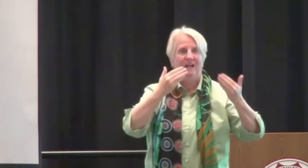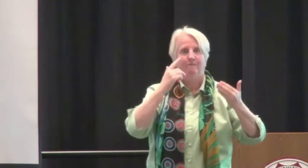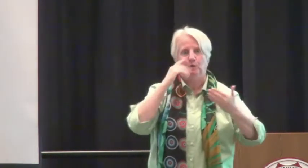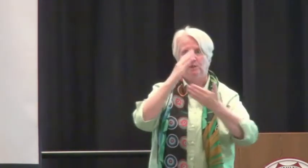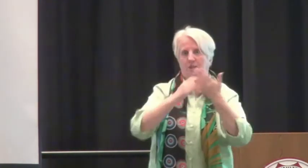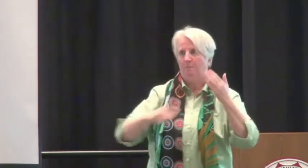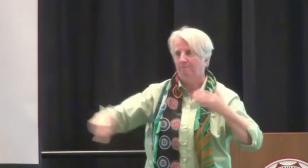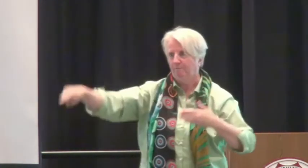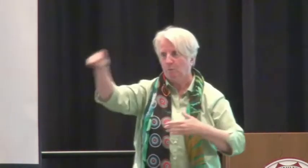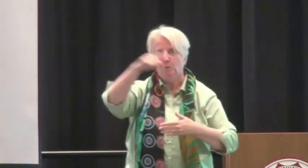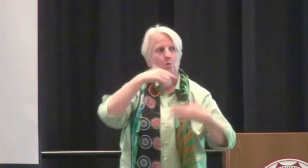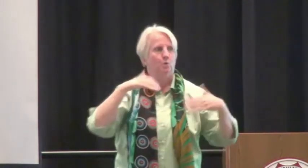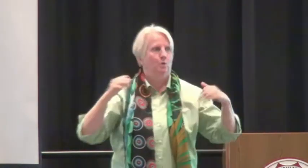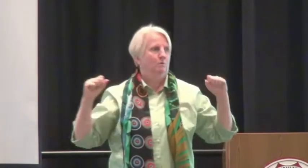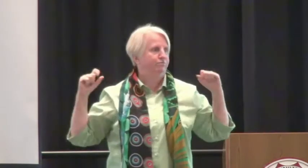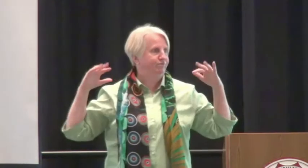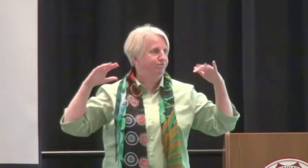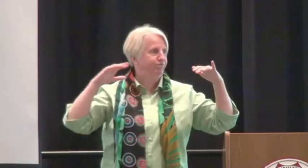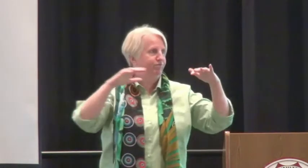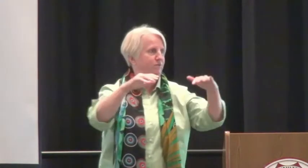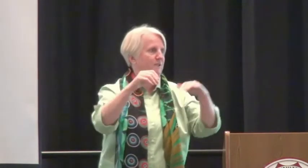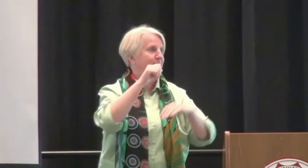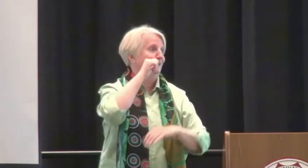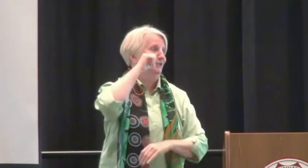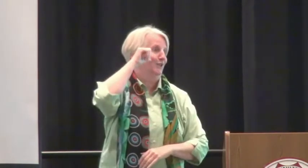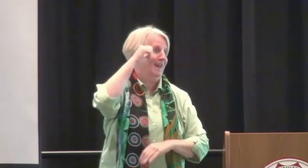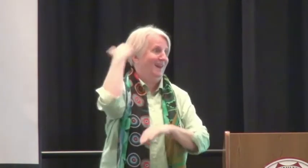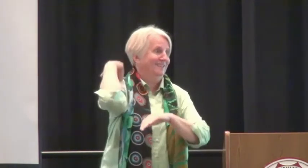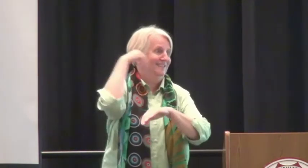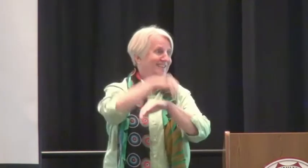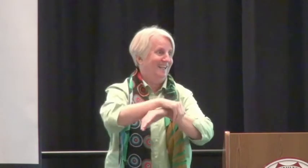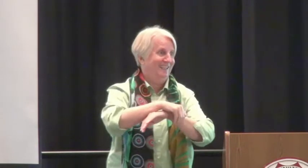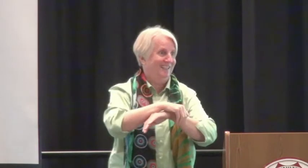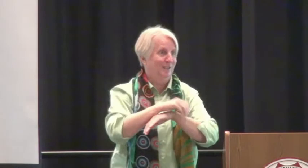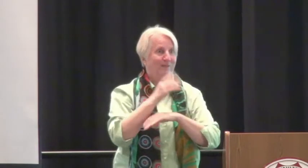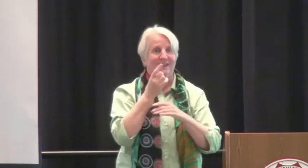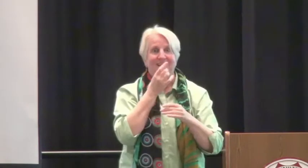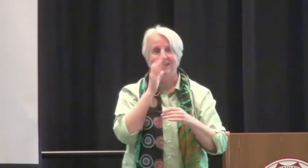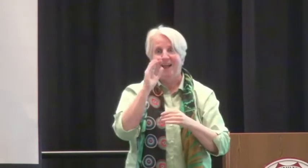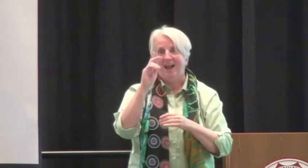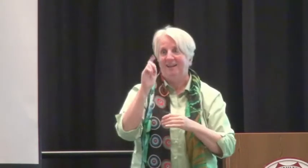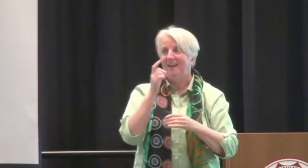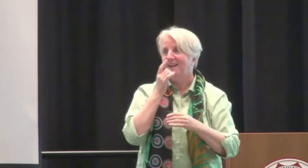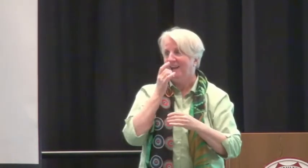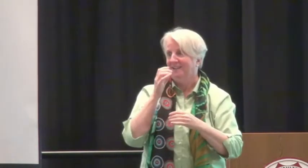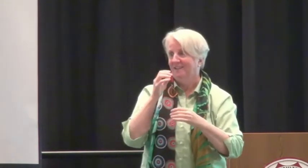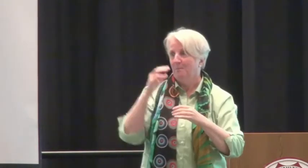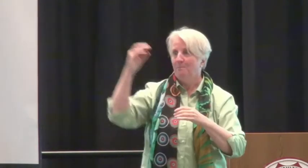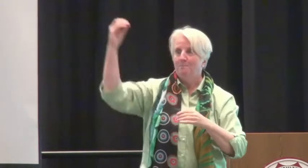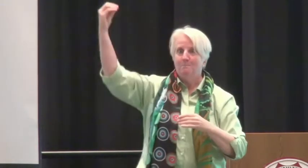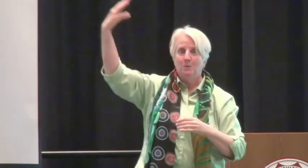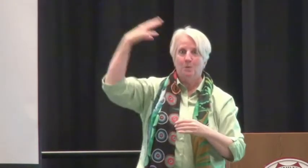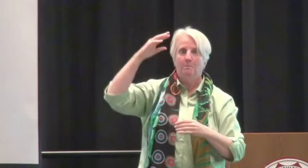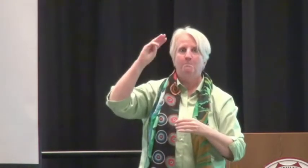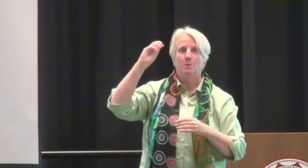and with my life. So thank you for those of you who came last night to our vigil, to our candlelight